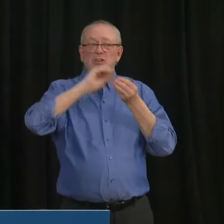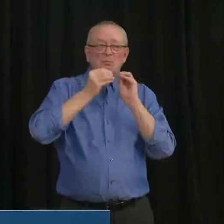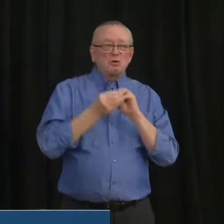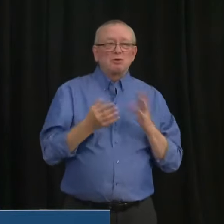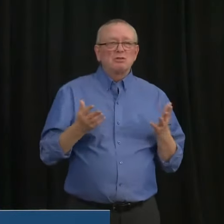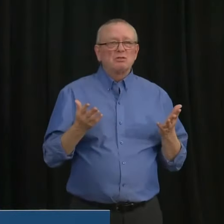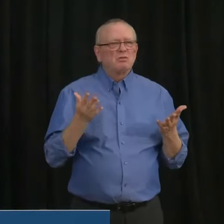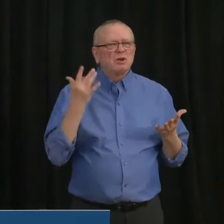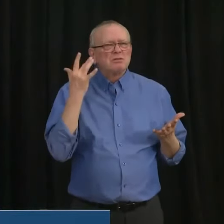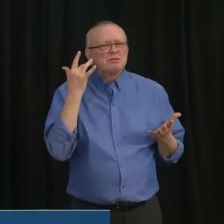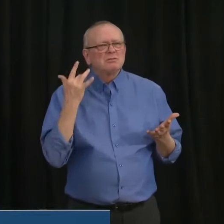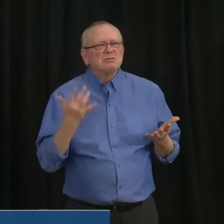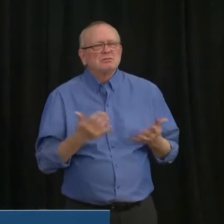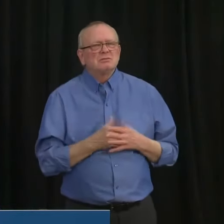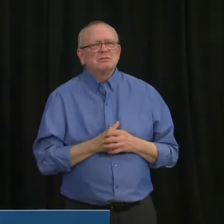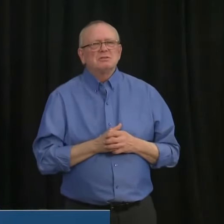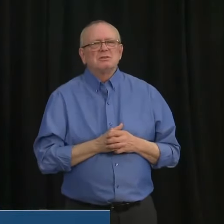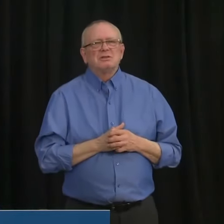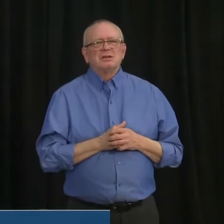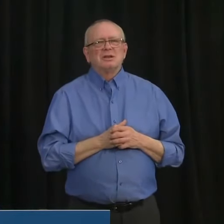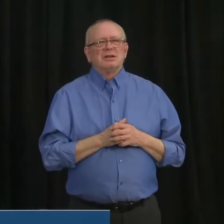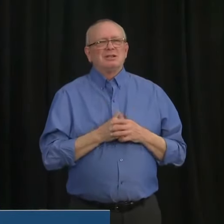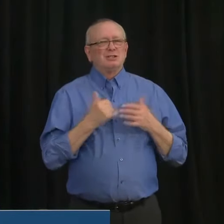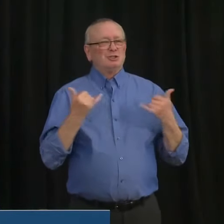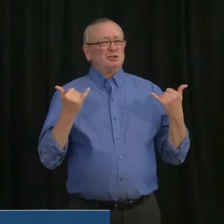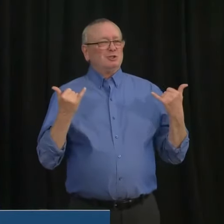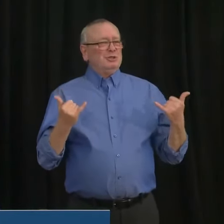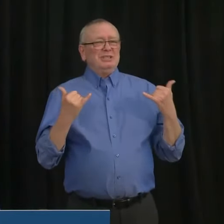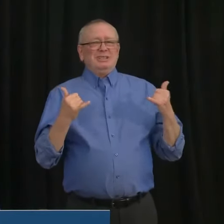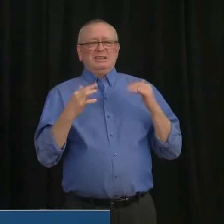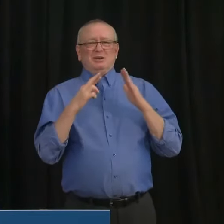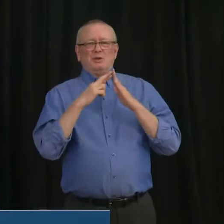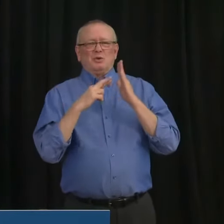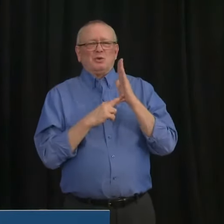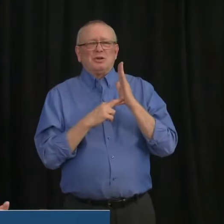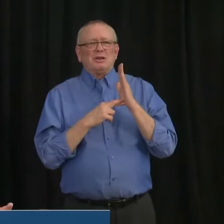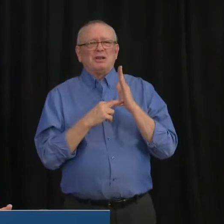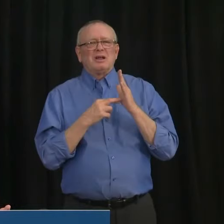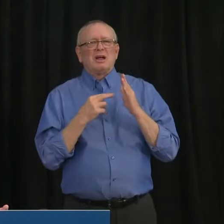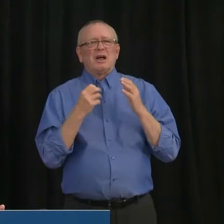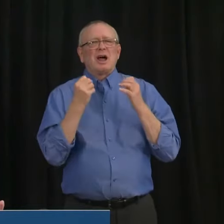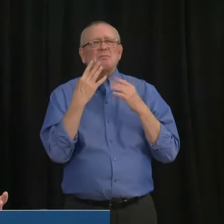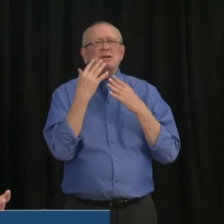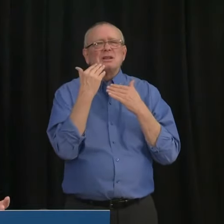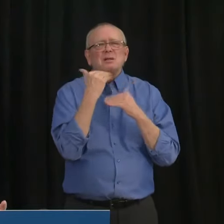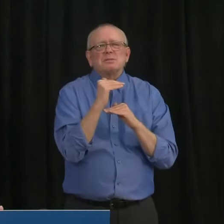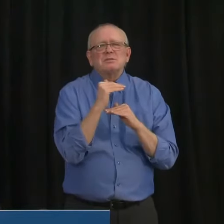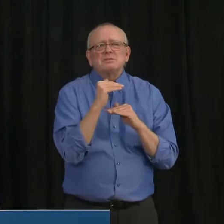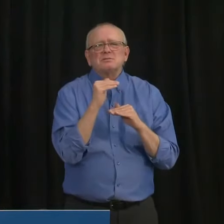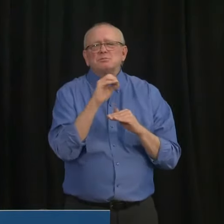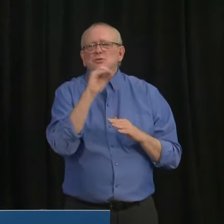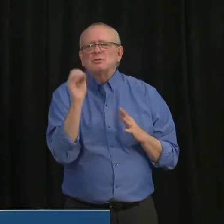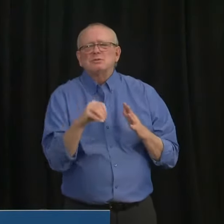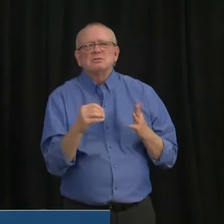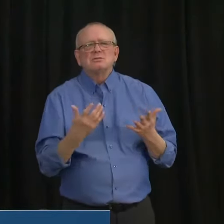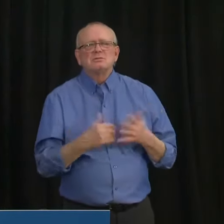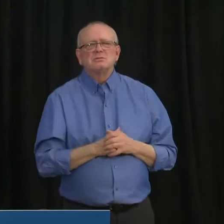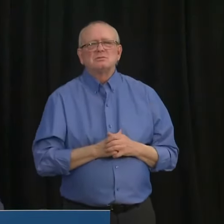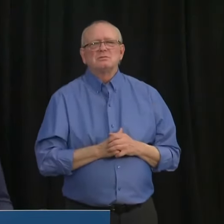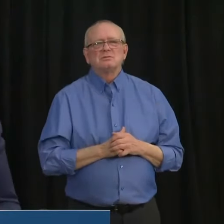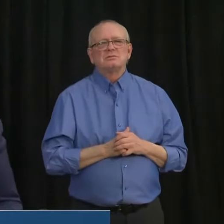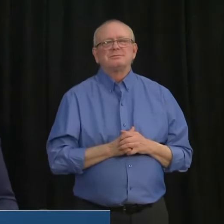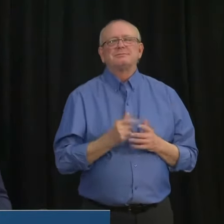we stand currently? Sure. Thanks, Leisha. Uh, first of this is, this compares